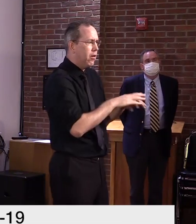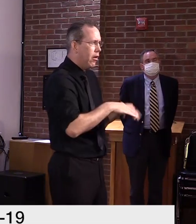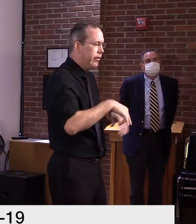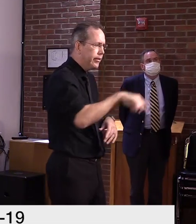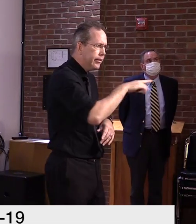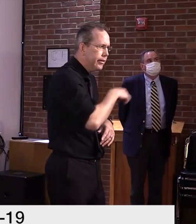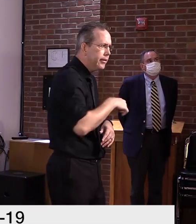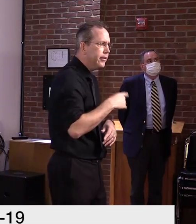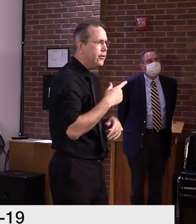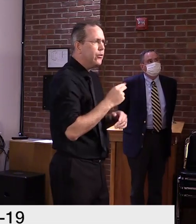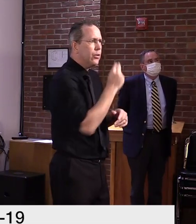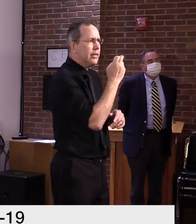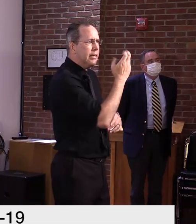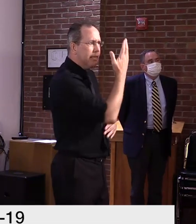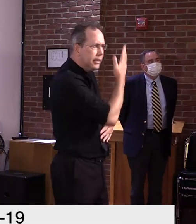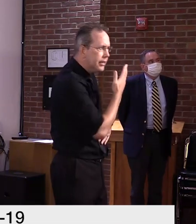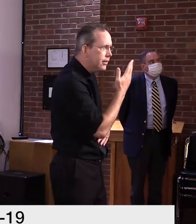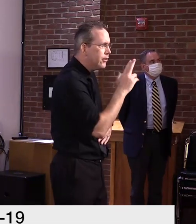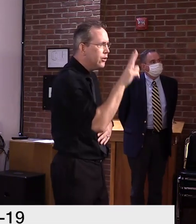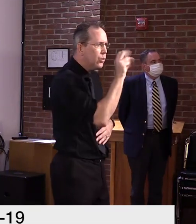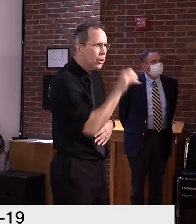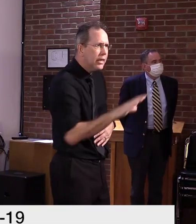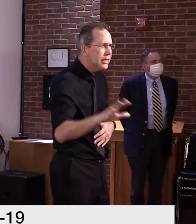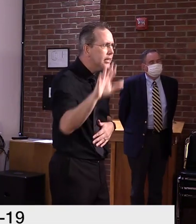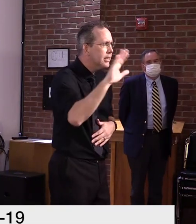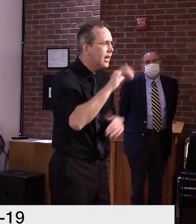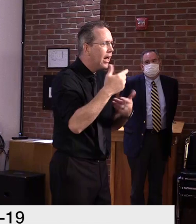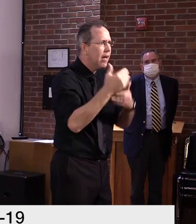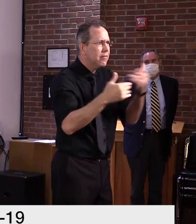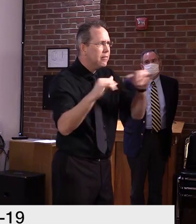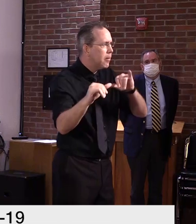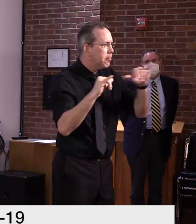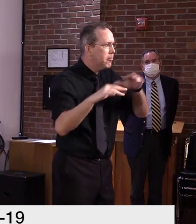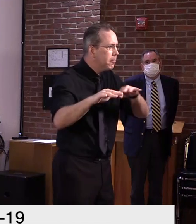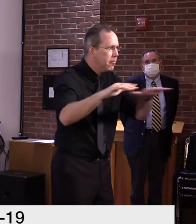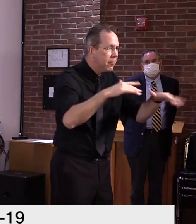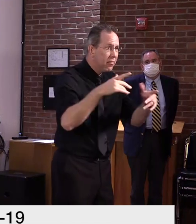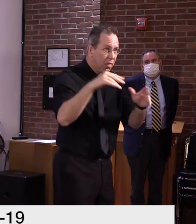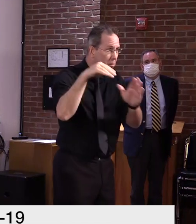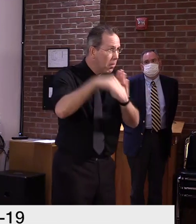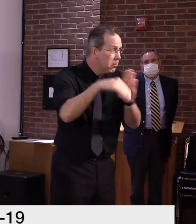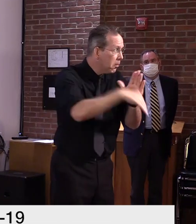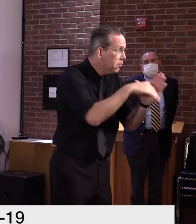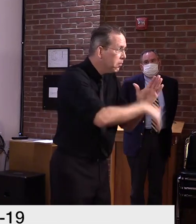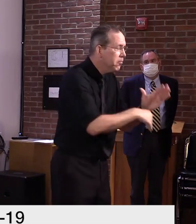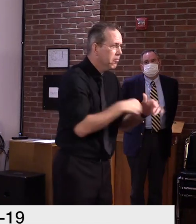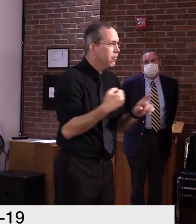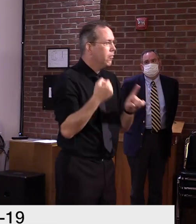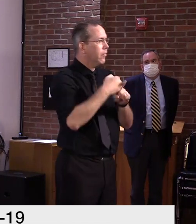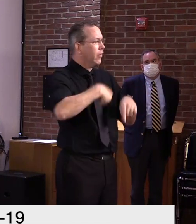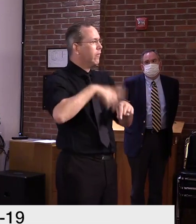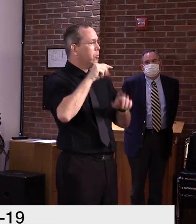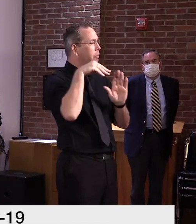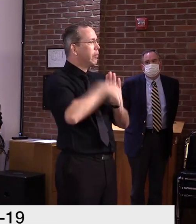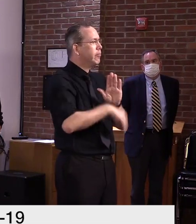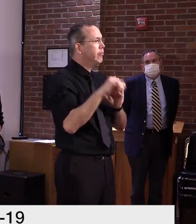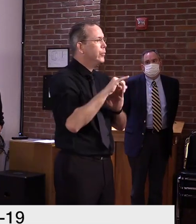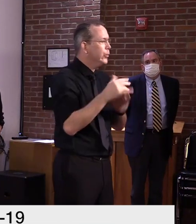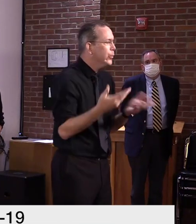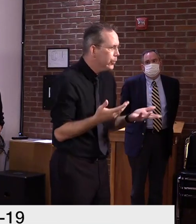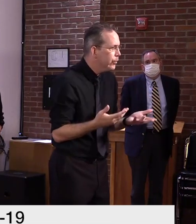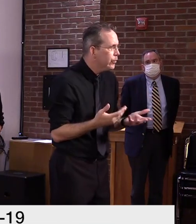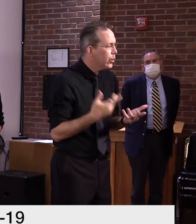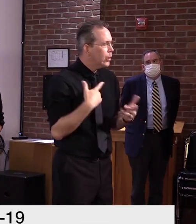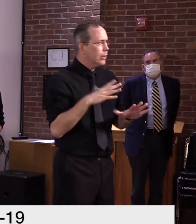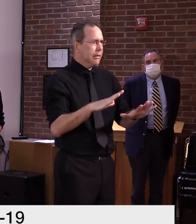of the country in terms of how they're doing. And so, again, when I see I'm concerned about what I'm seeing in